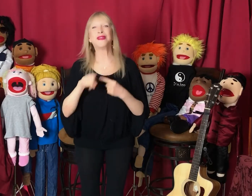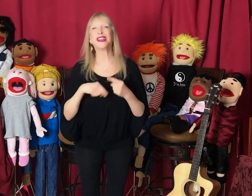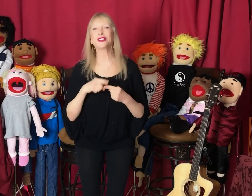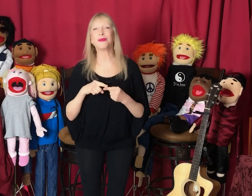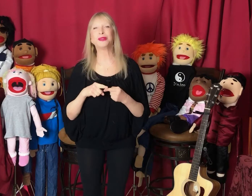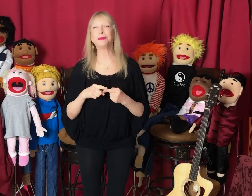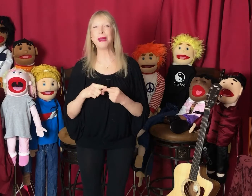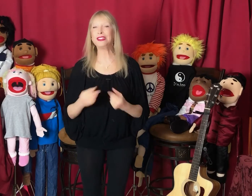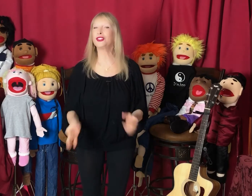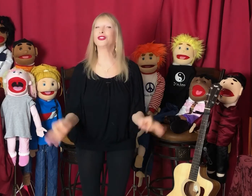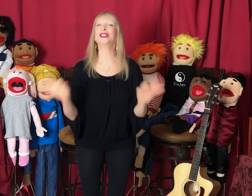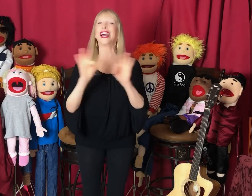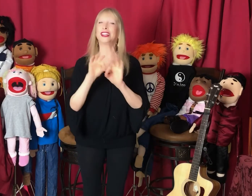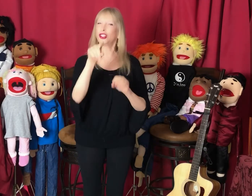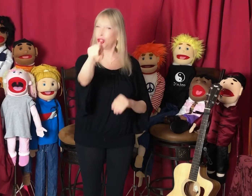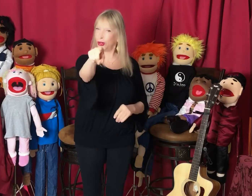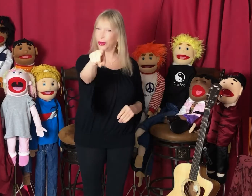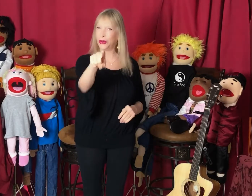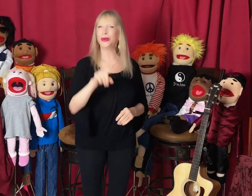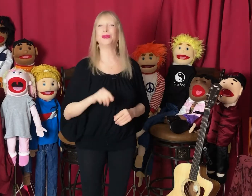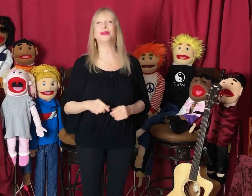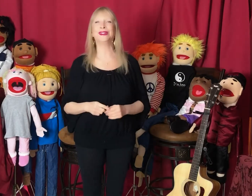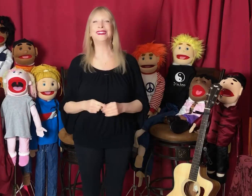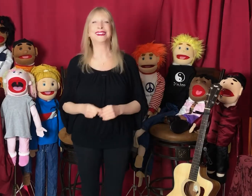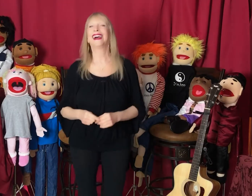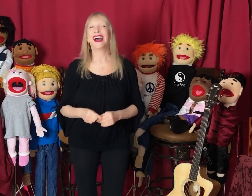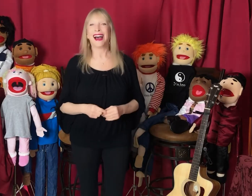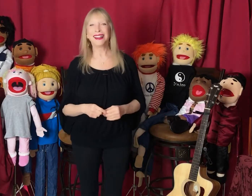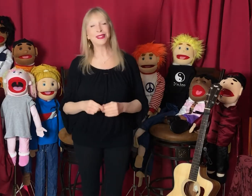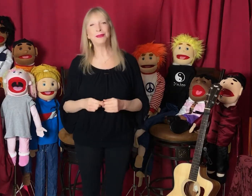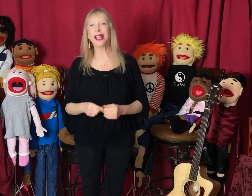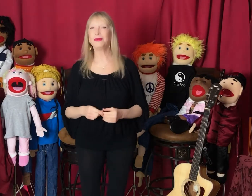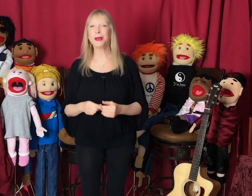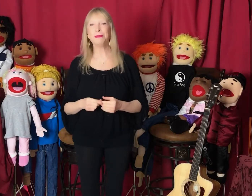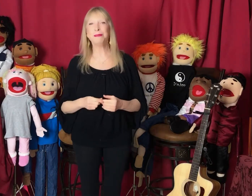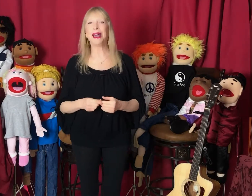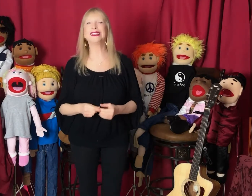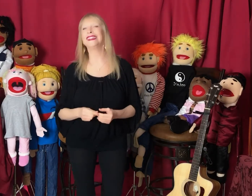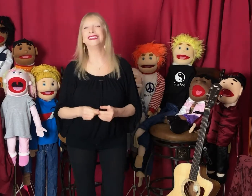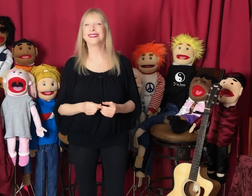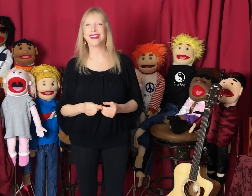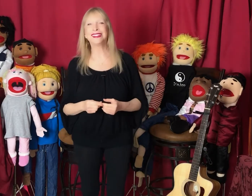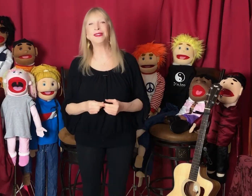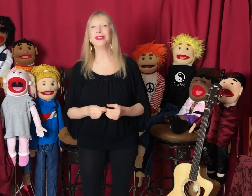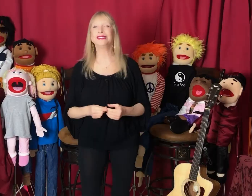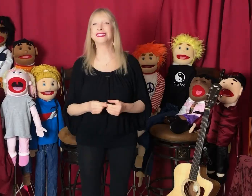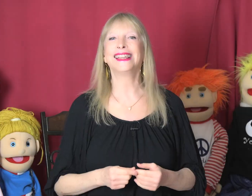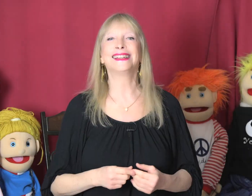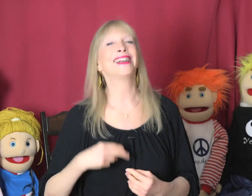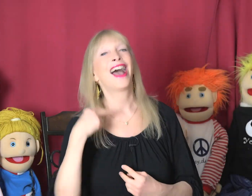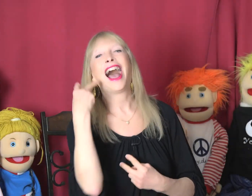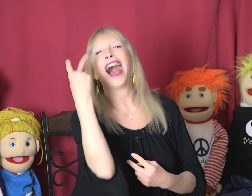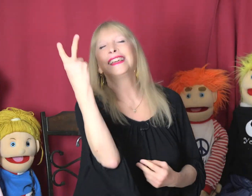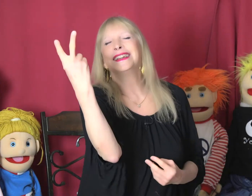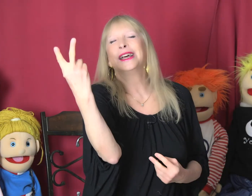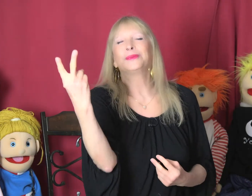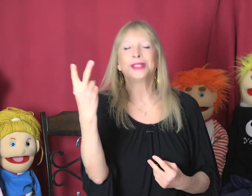there's someone special like you. I can help somebody reach out and sing. I can help